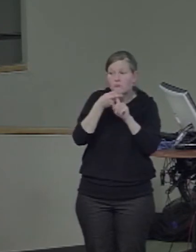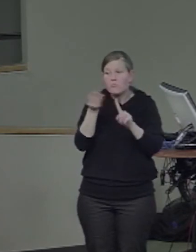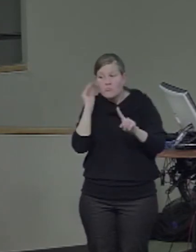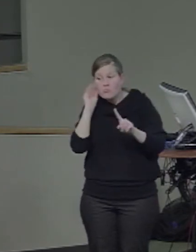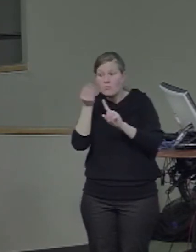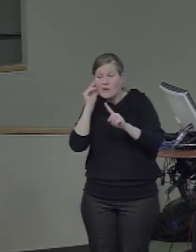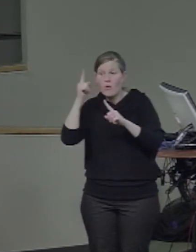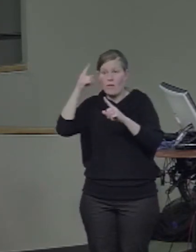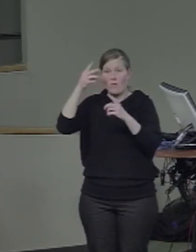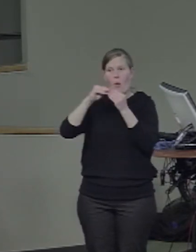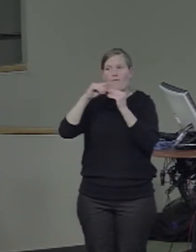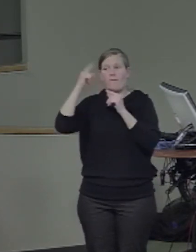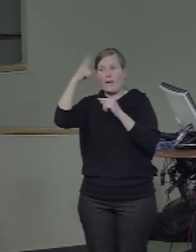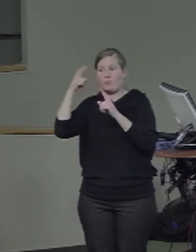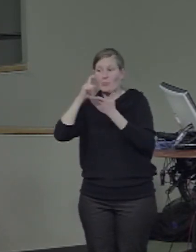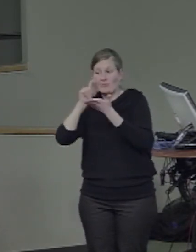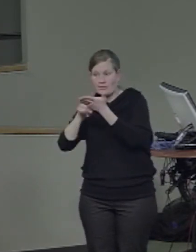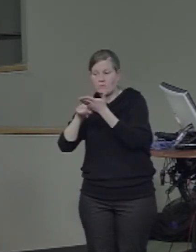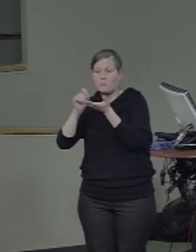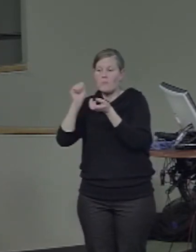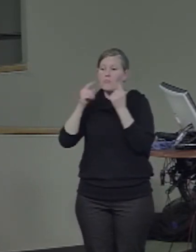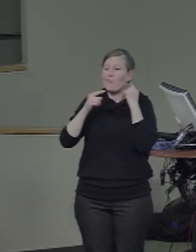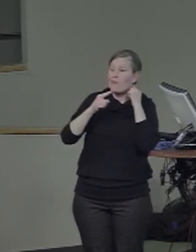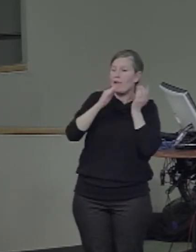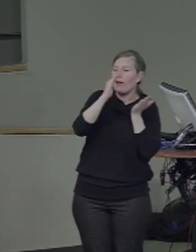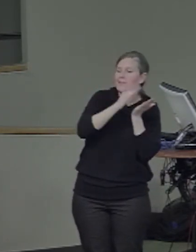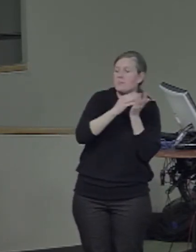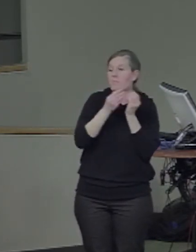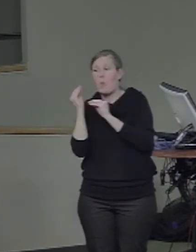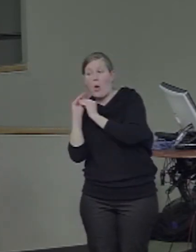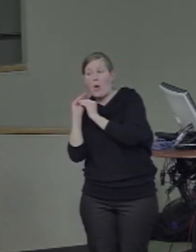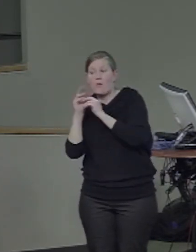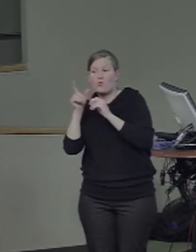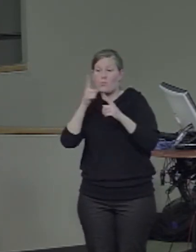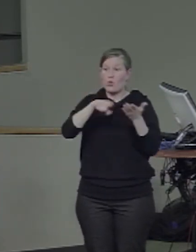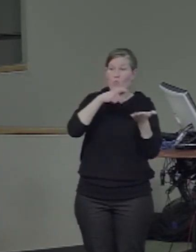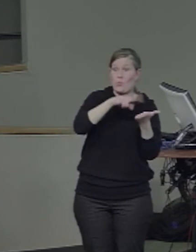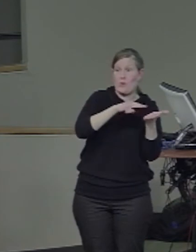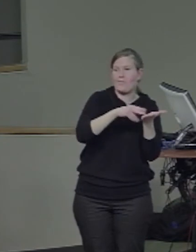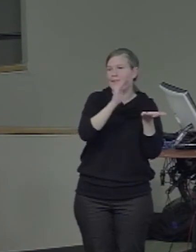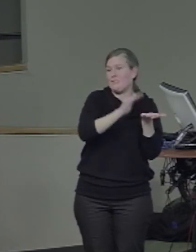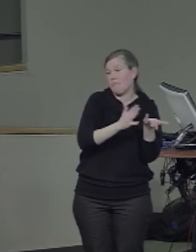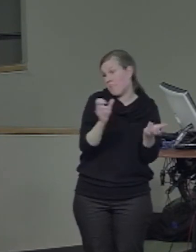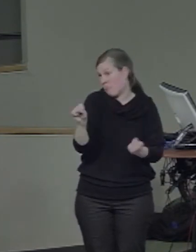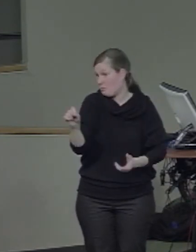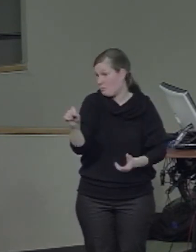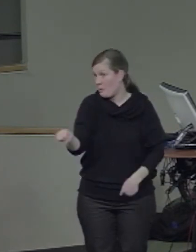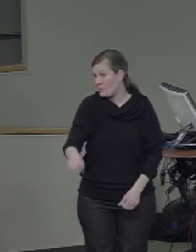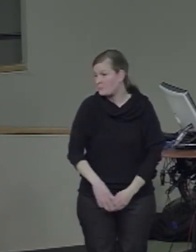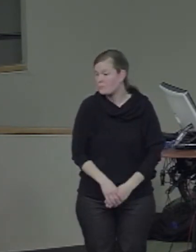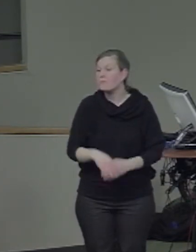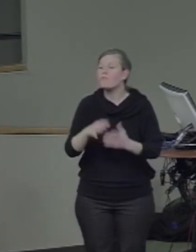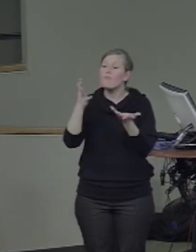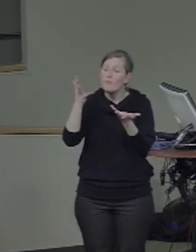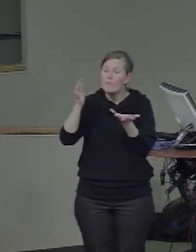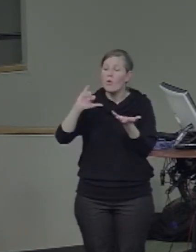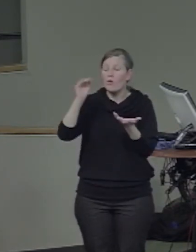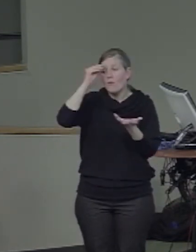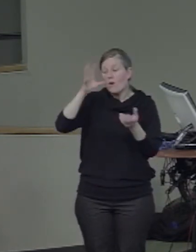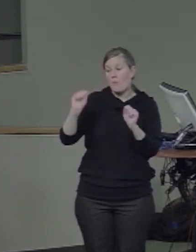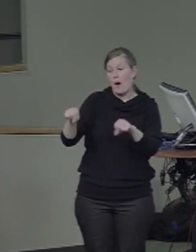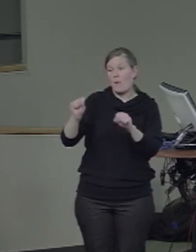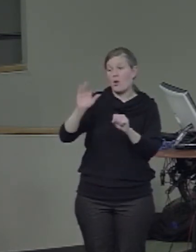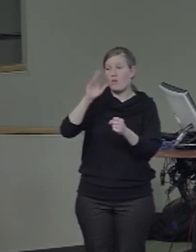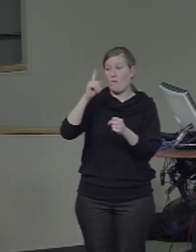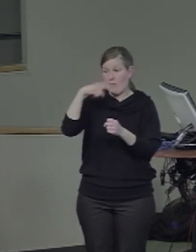ought to be less lateralized and potentially better in the sense that